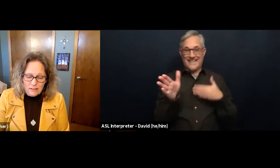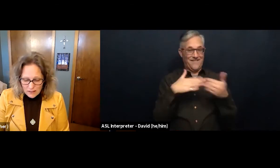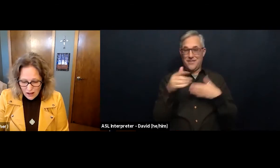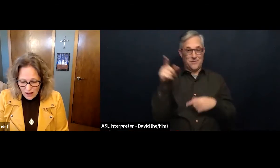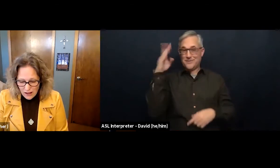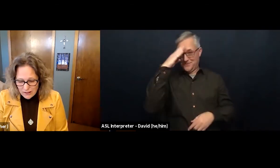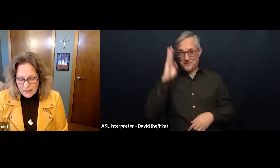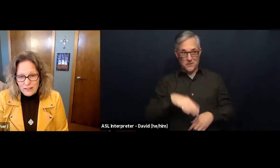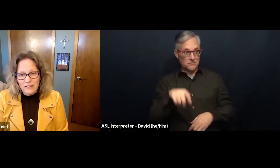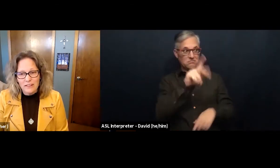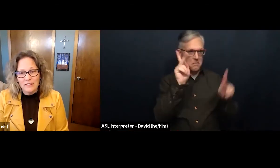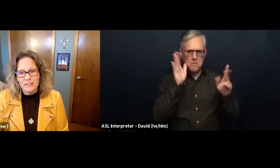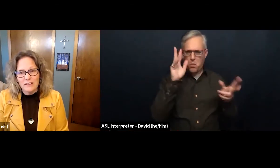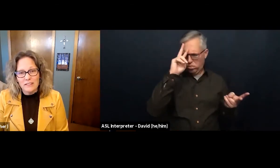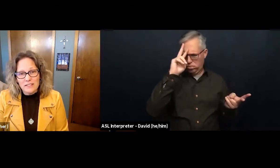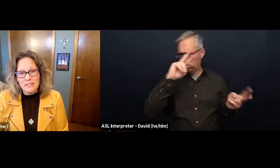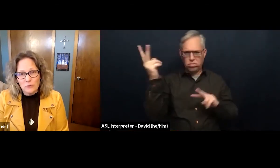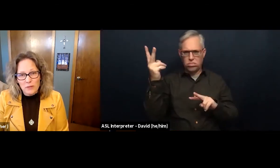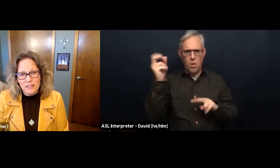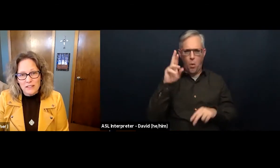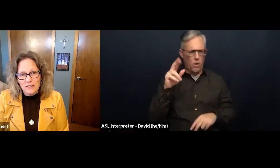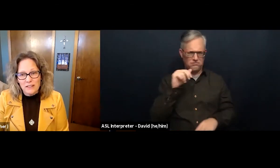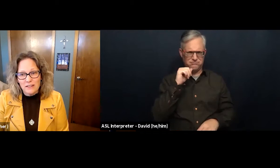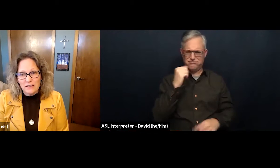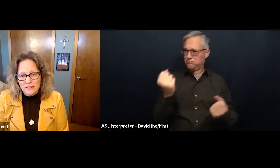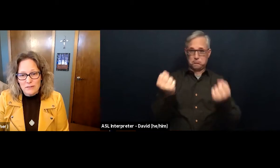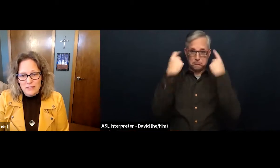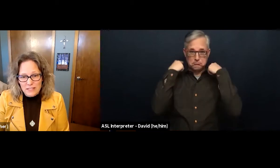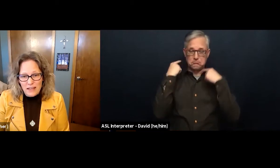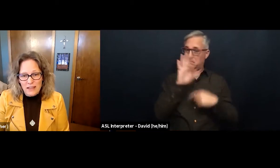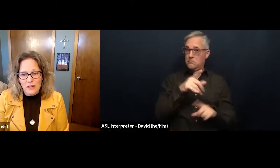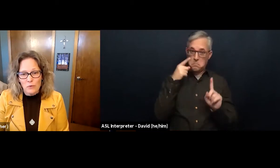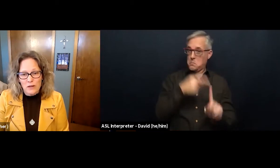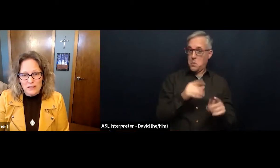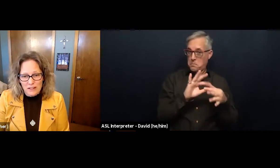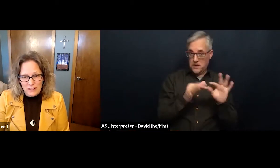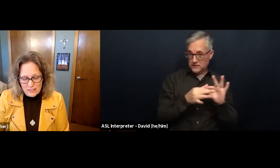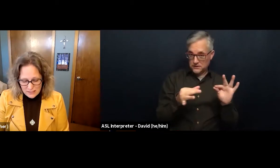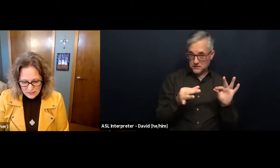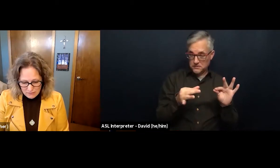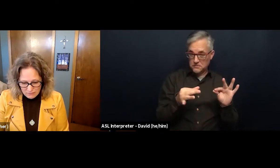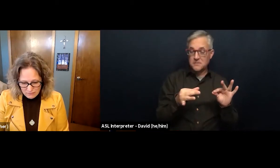God is committed to staying with us. God